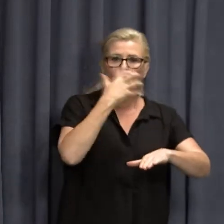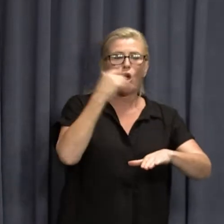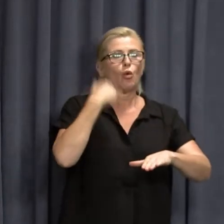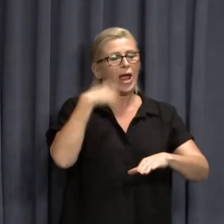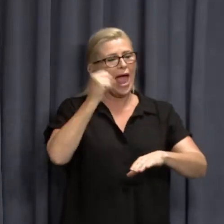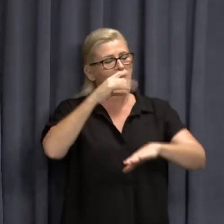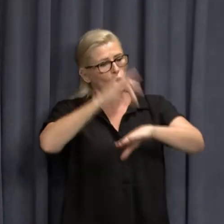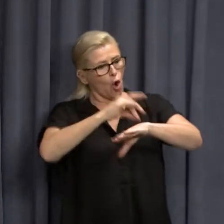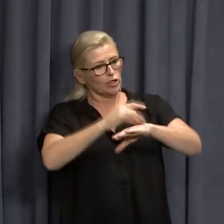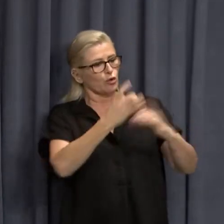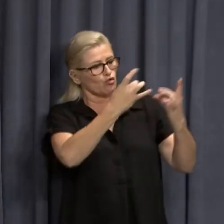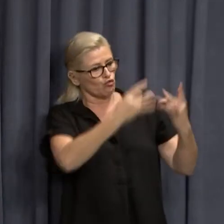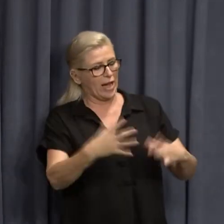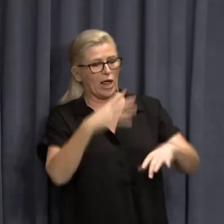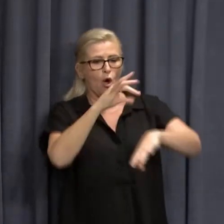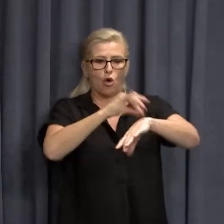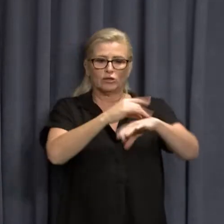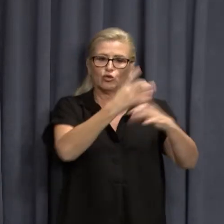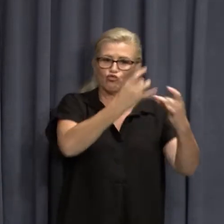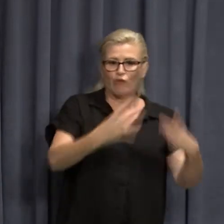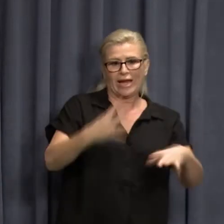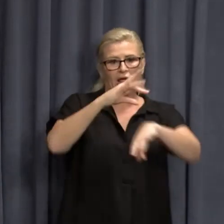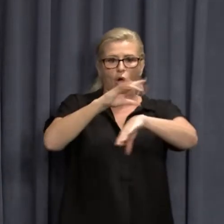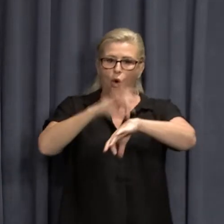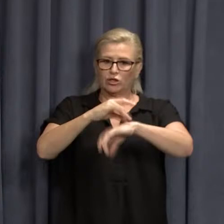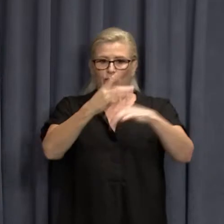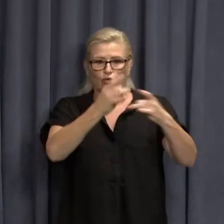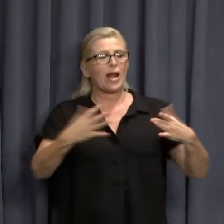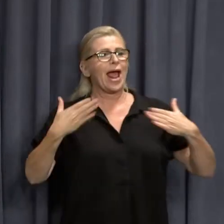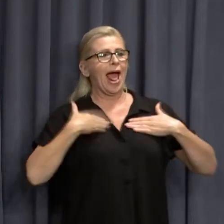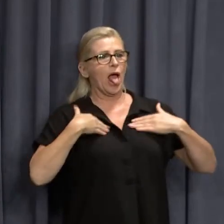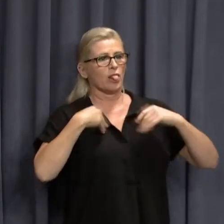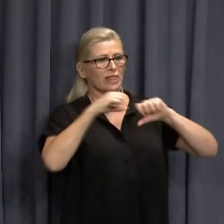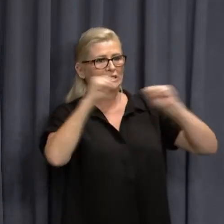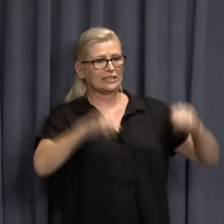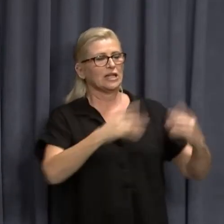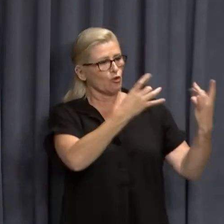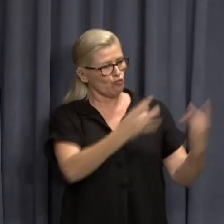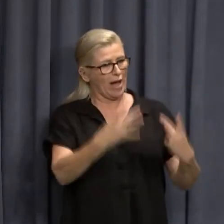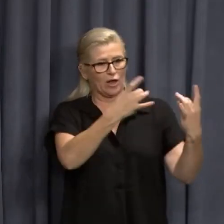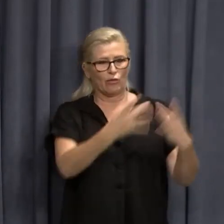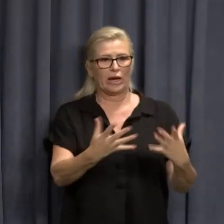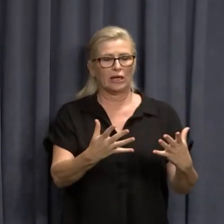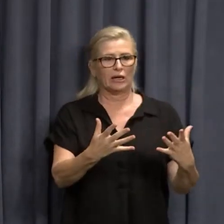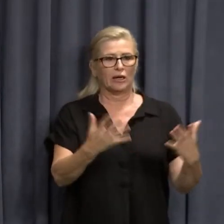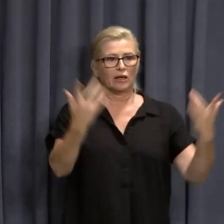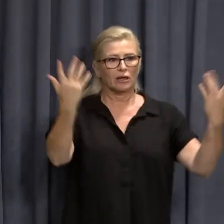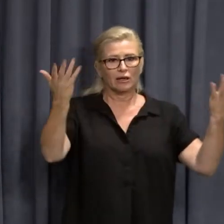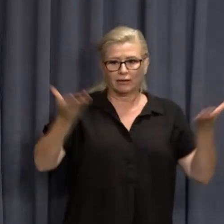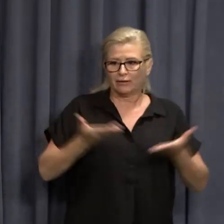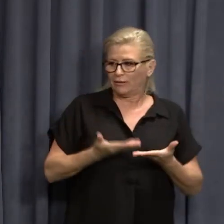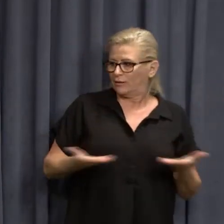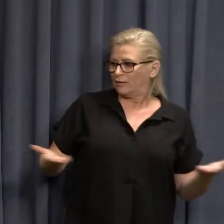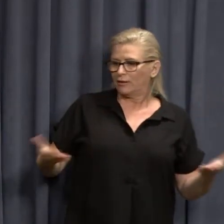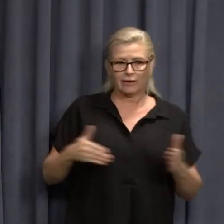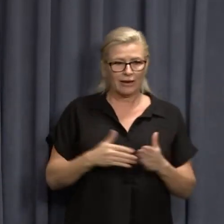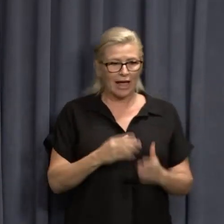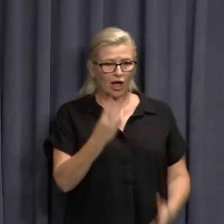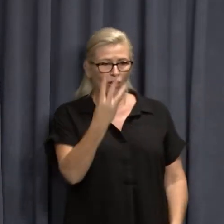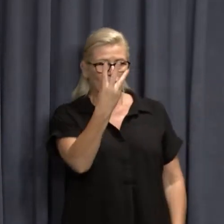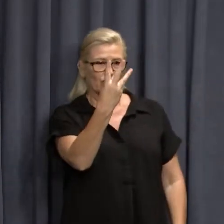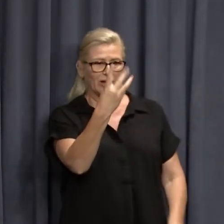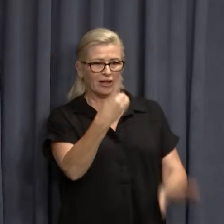be forever. We've got to get our hospitals ready. We've got to get our health system ready. So here we are going into the third year,